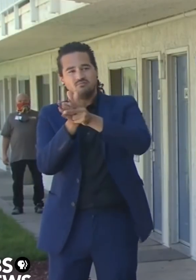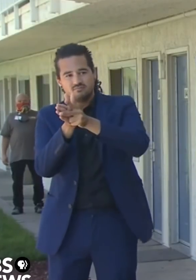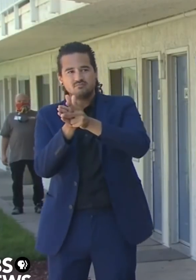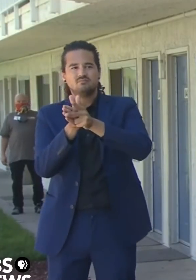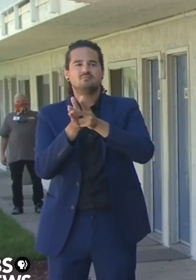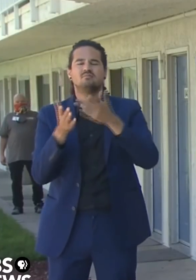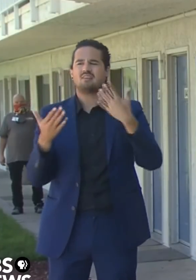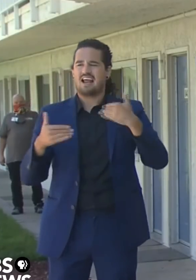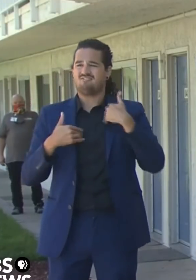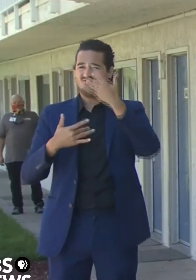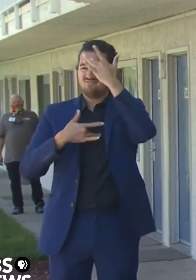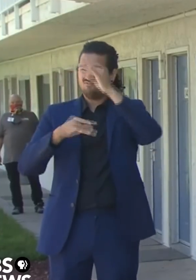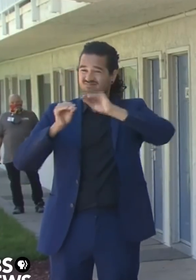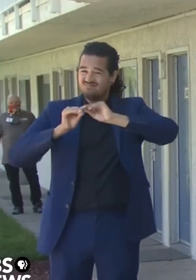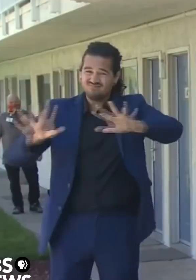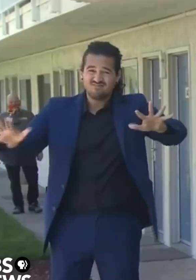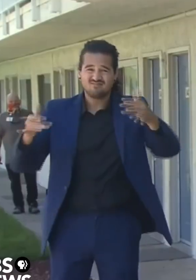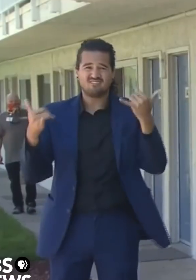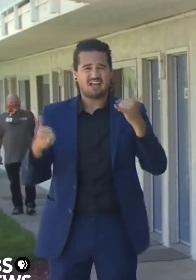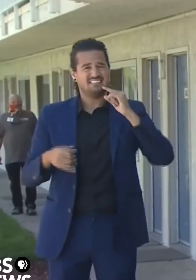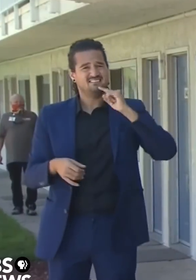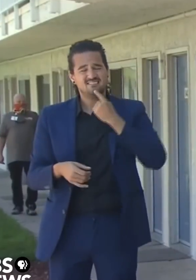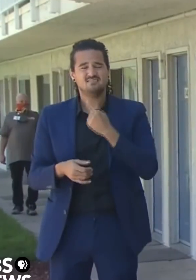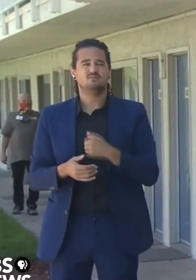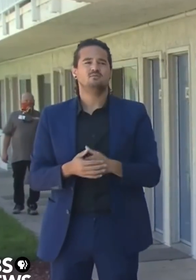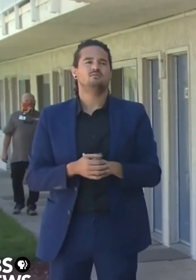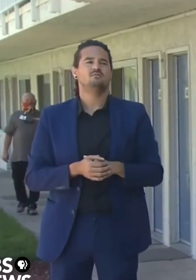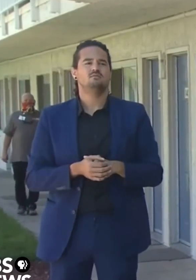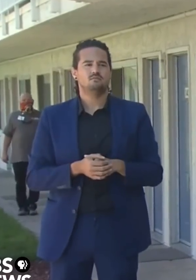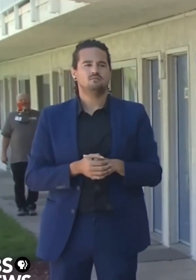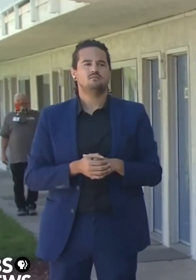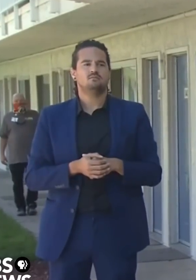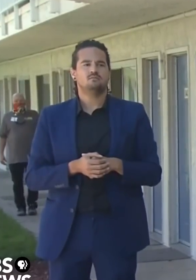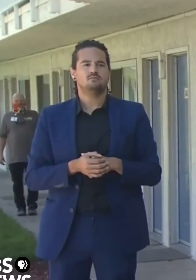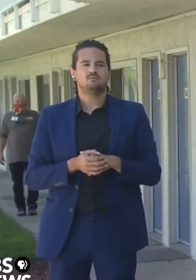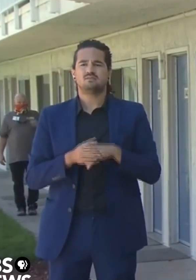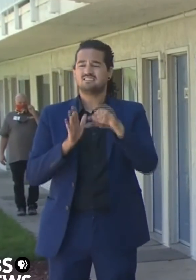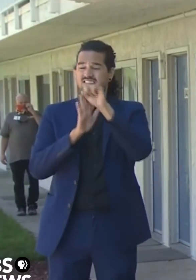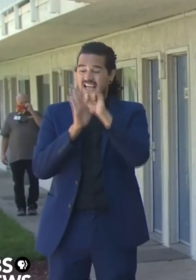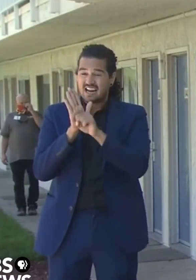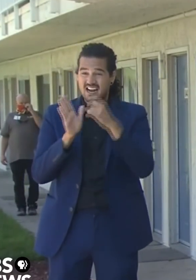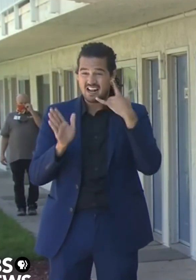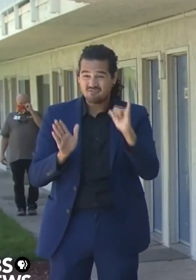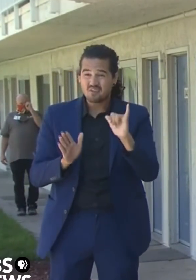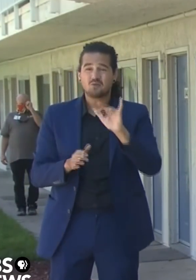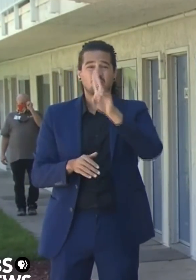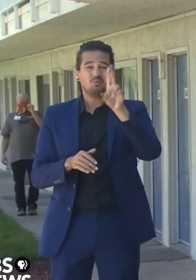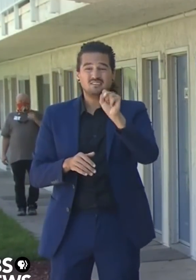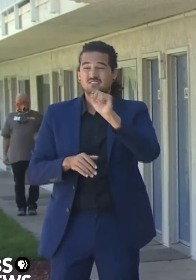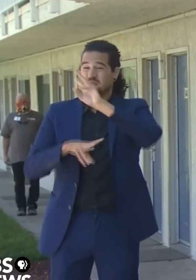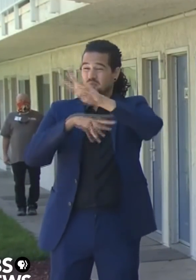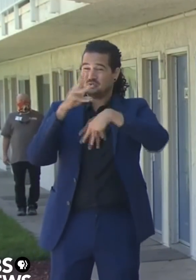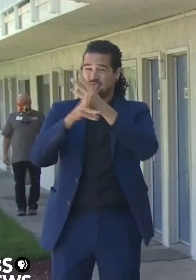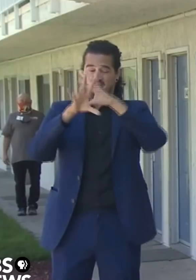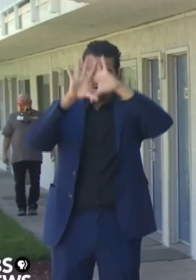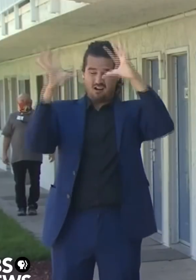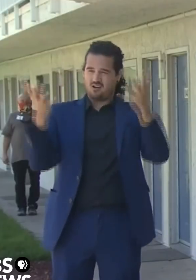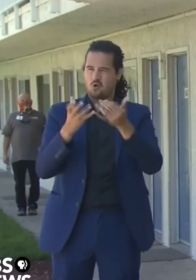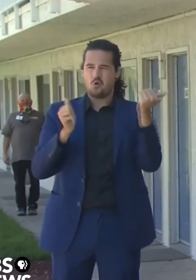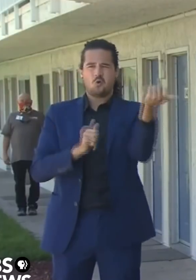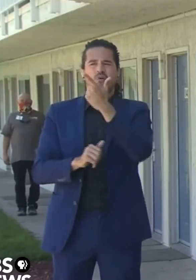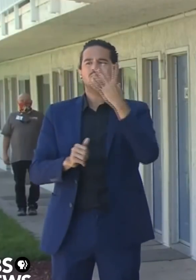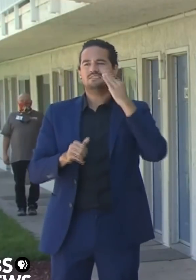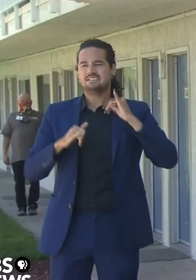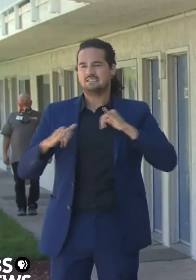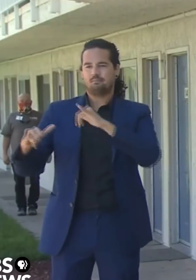transcends the borders here in this state, our nation and the rest of the world. Nonetheless, we worked very collaboratively over the course of